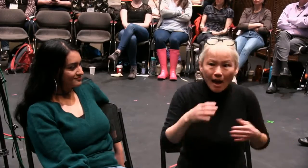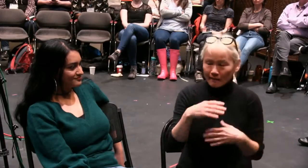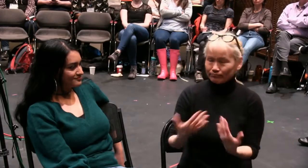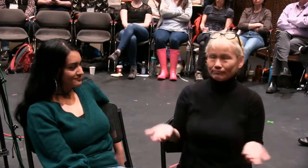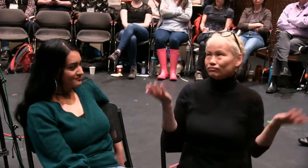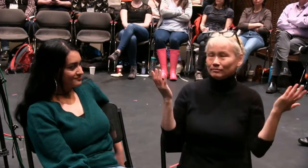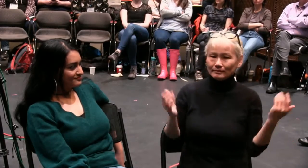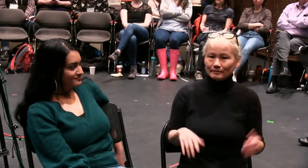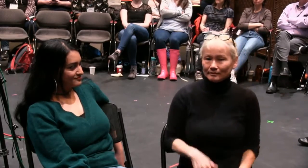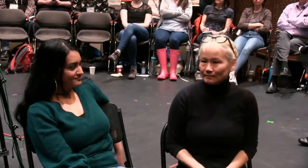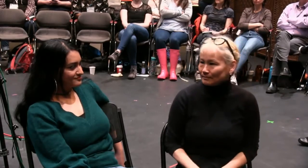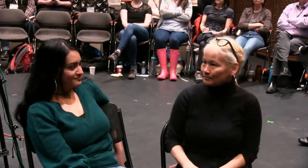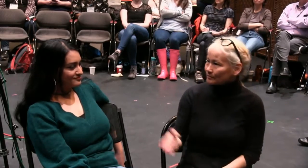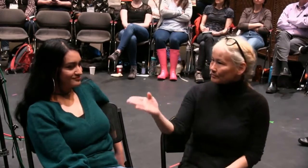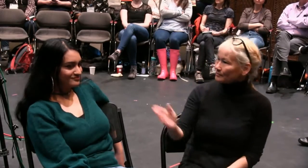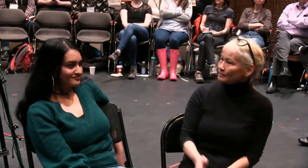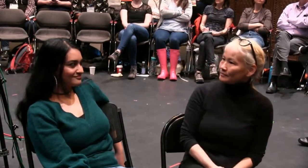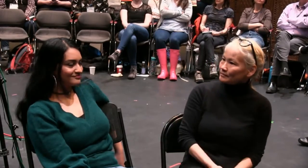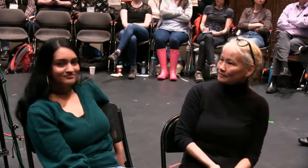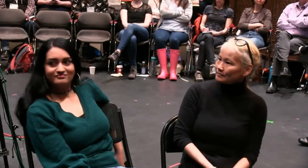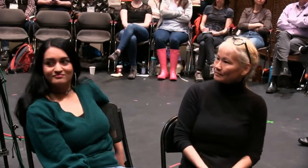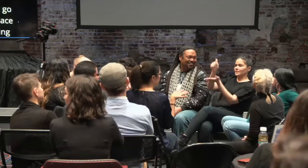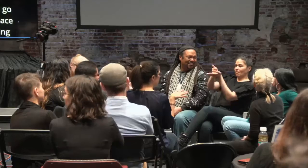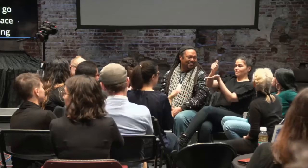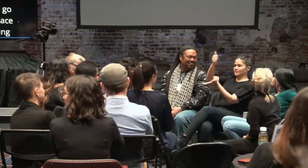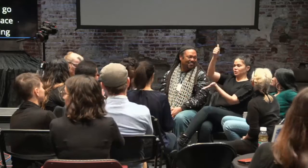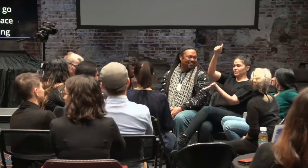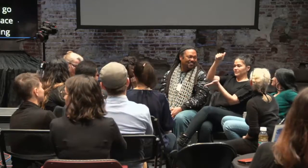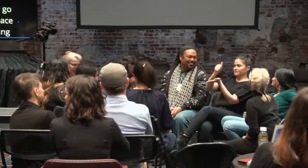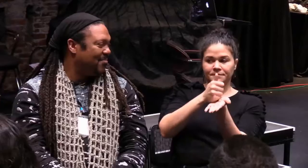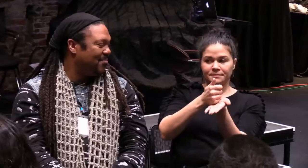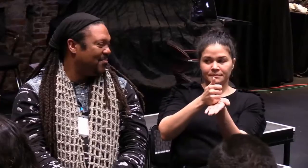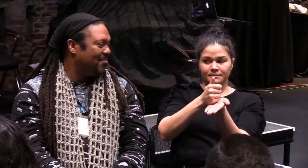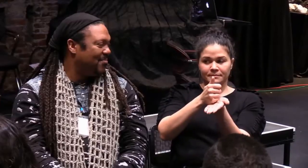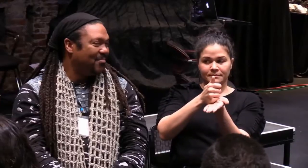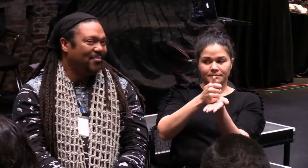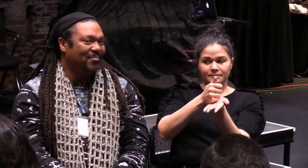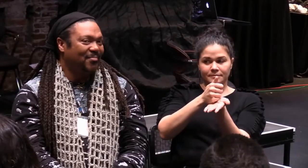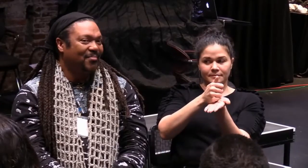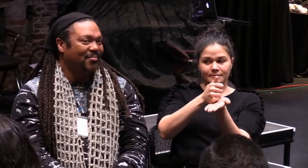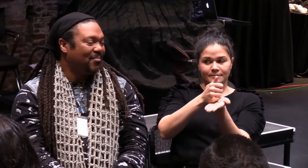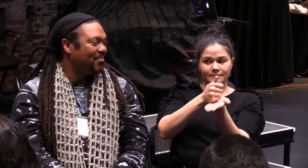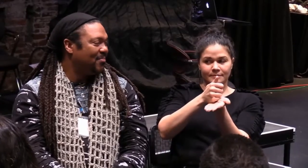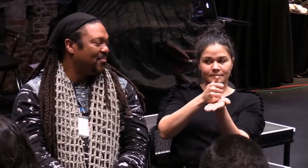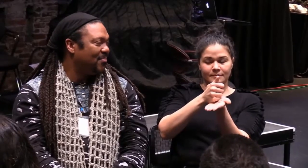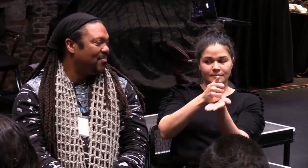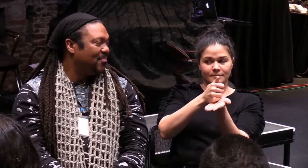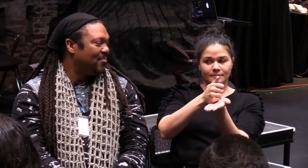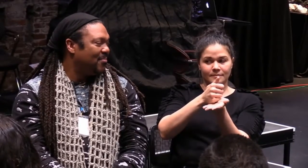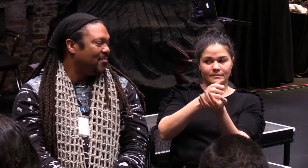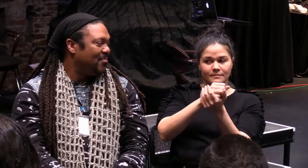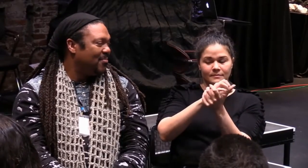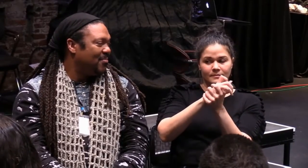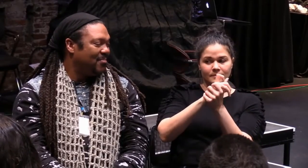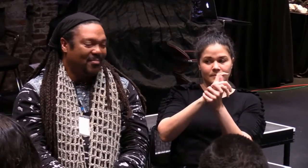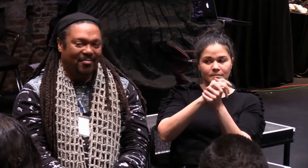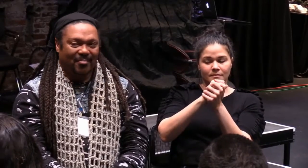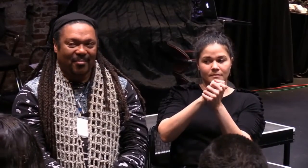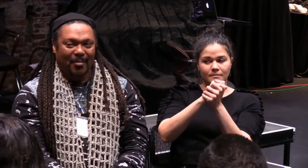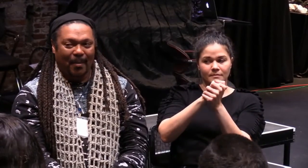productions and not just stop at the casting when you have that one deaf actor. Perhaps two or three or understudies as deaf actors should be involved.